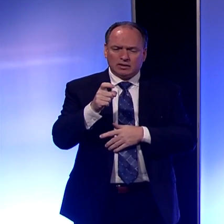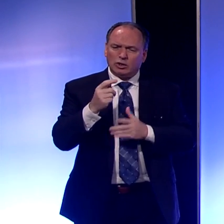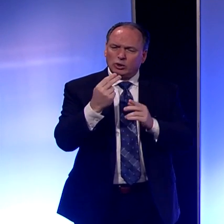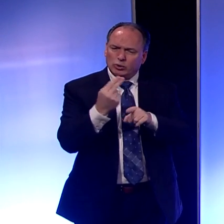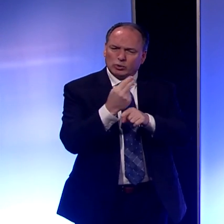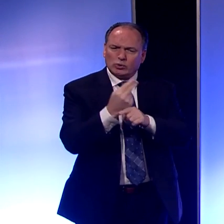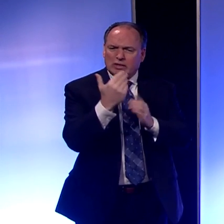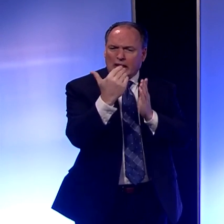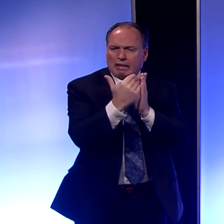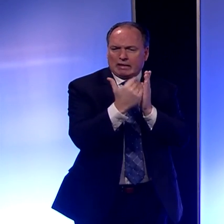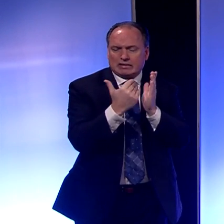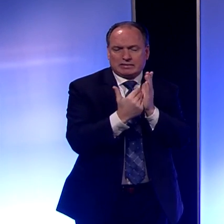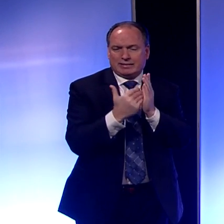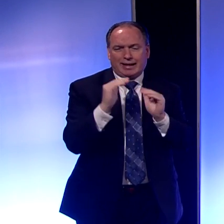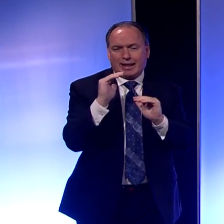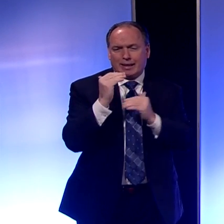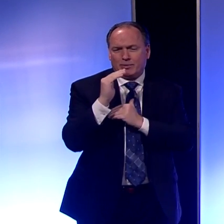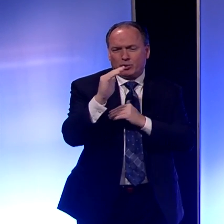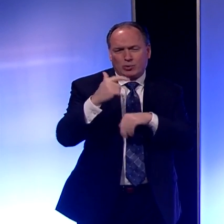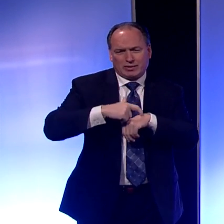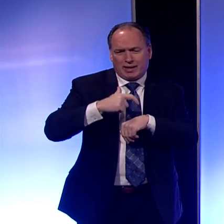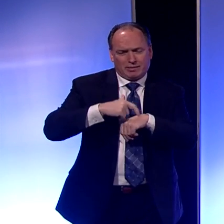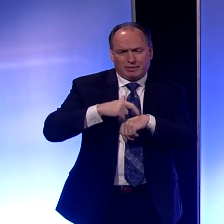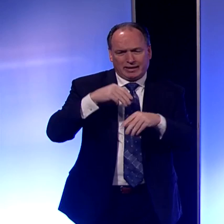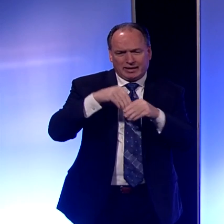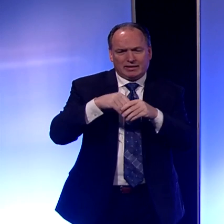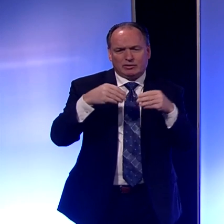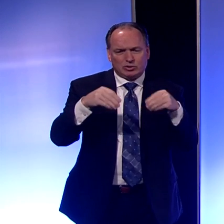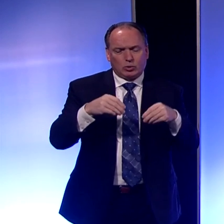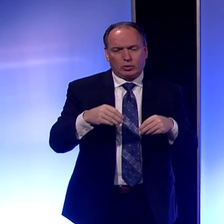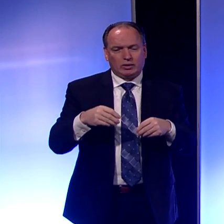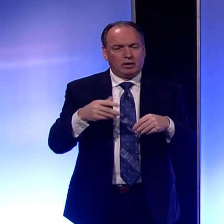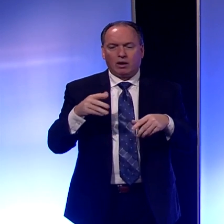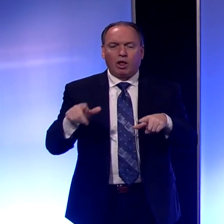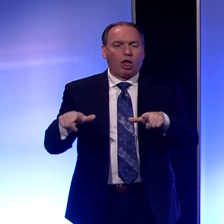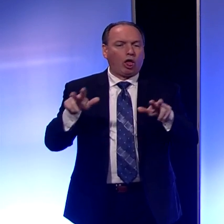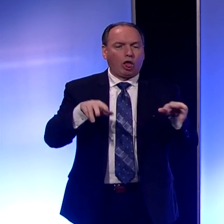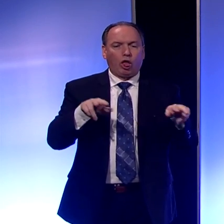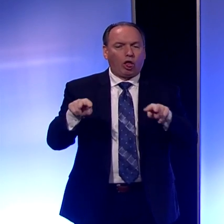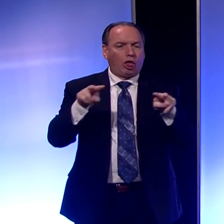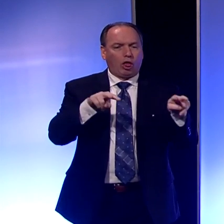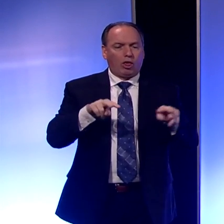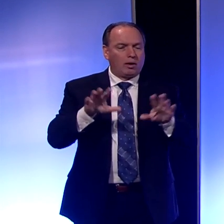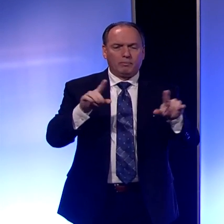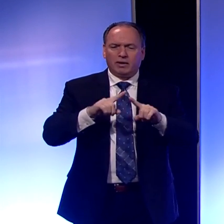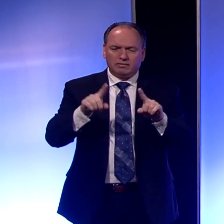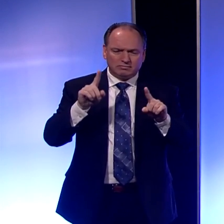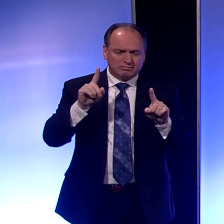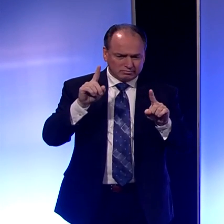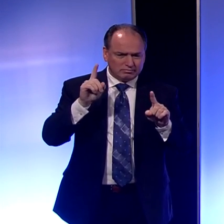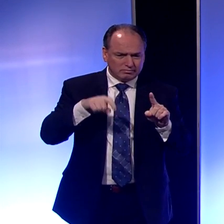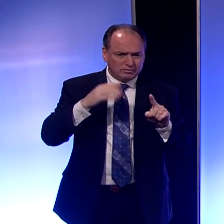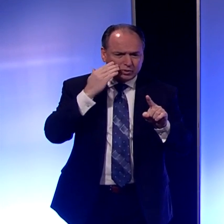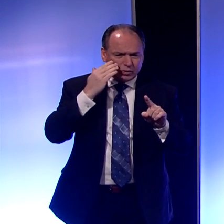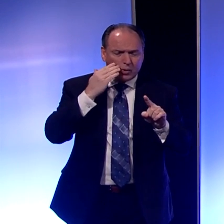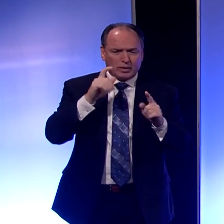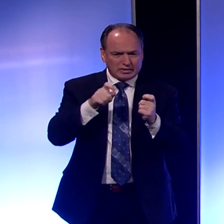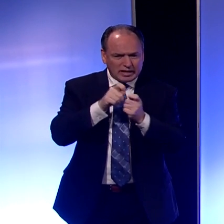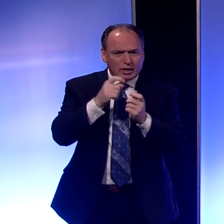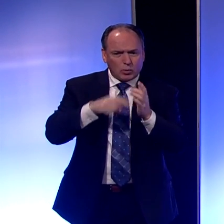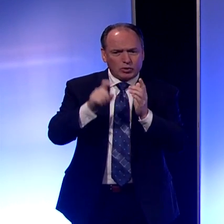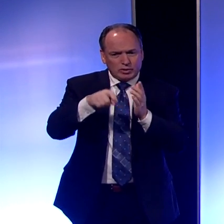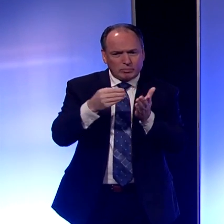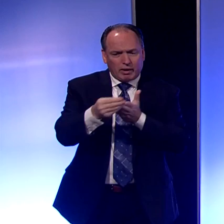that you limit your time in the store and know exactly what you need to buy. We've also heard several reports of